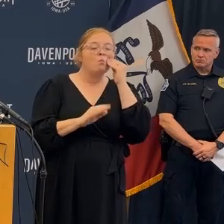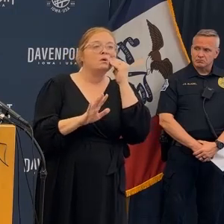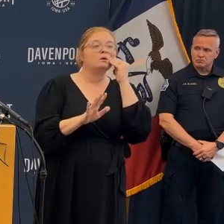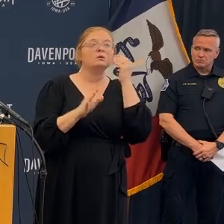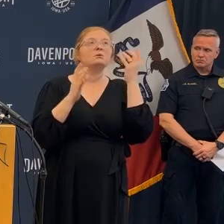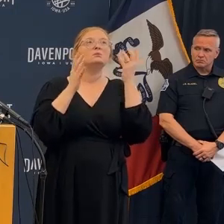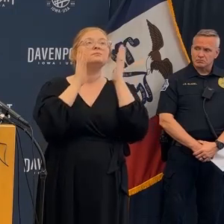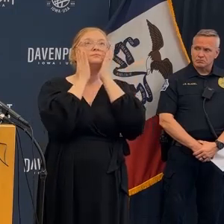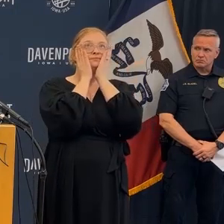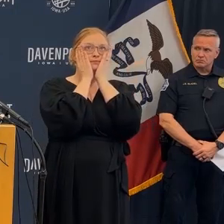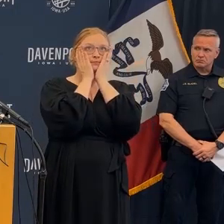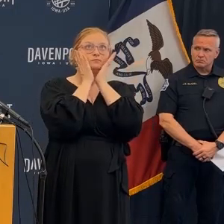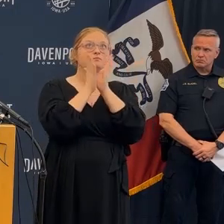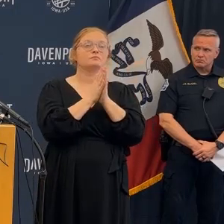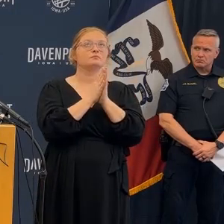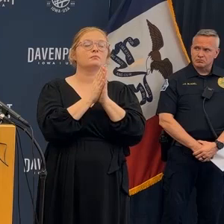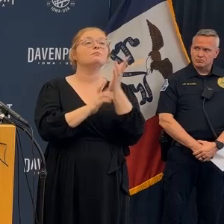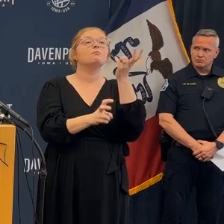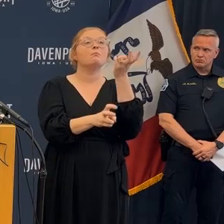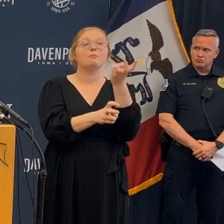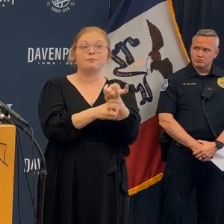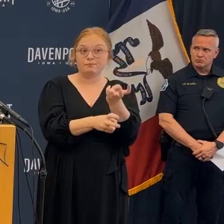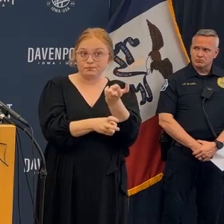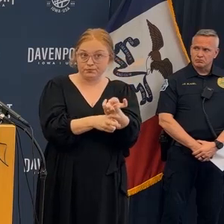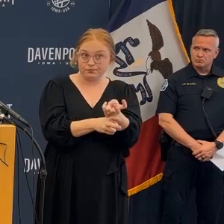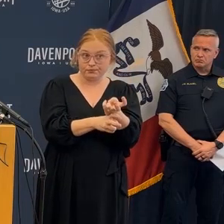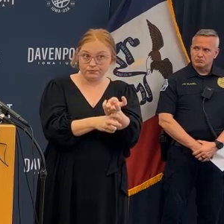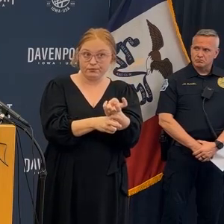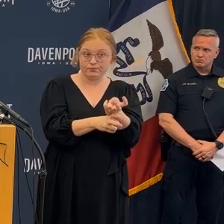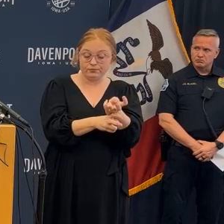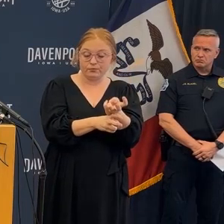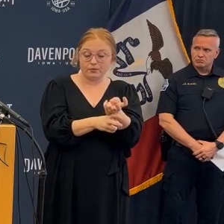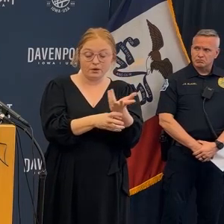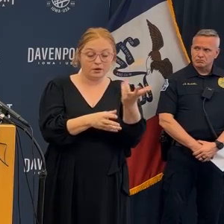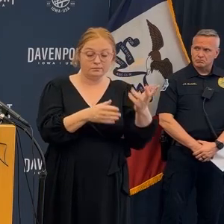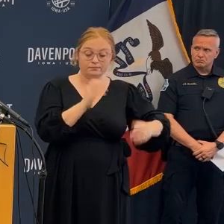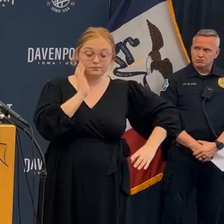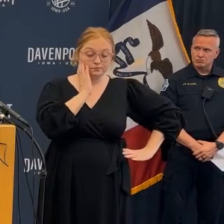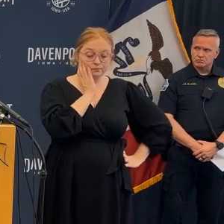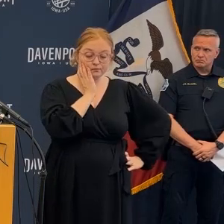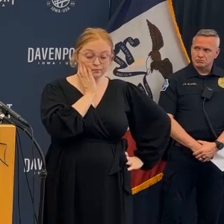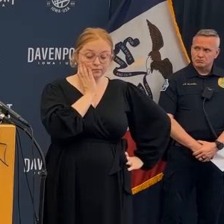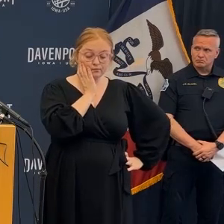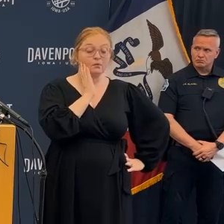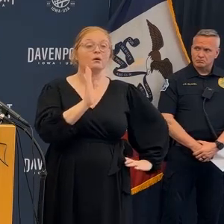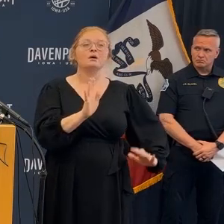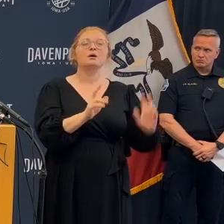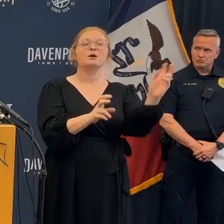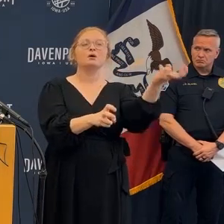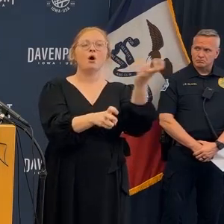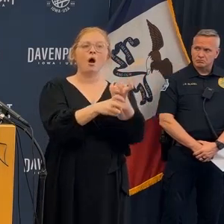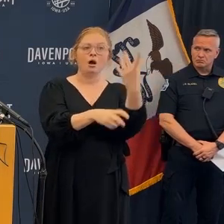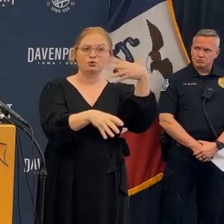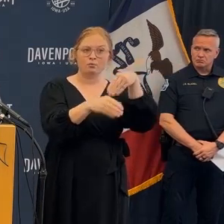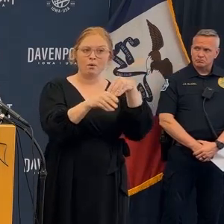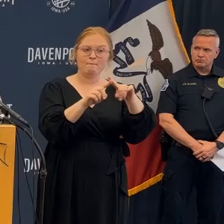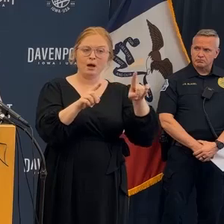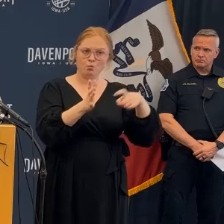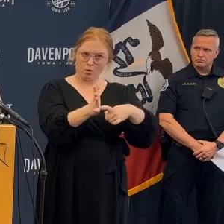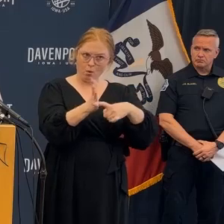this time and the victims my heart goes out for the victims it it it is difficult